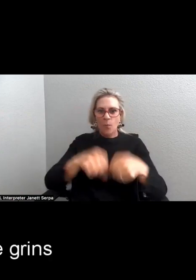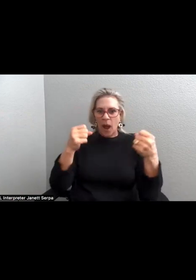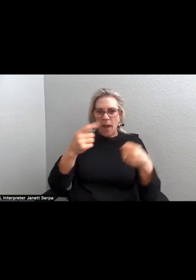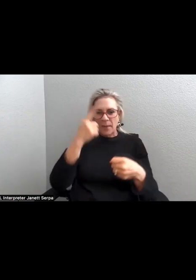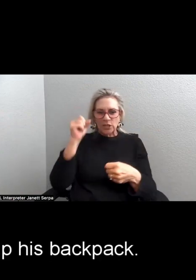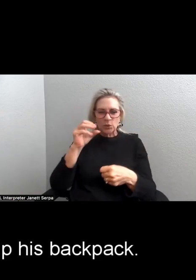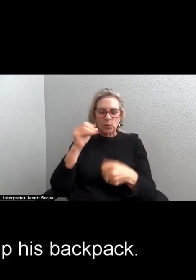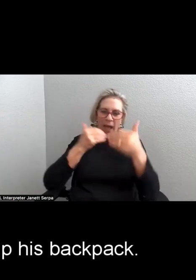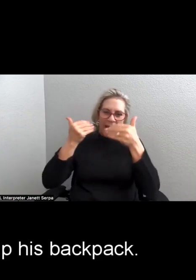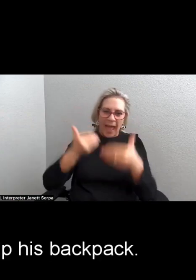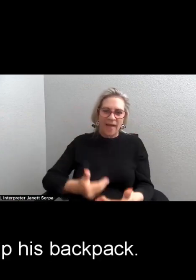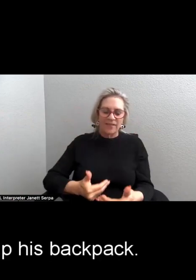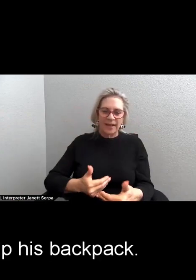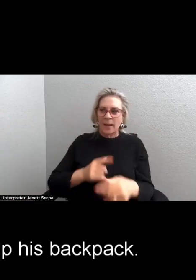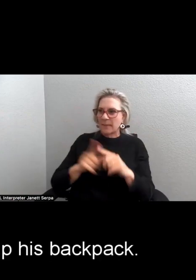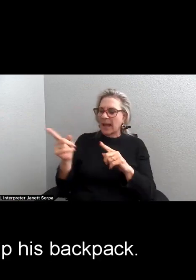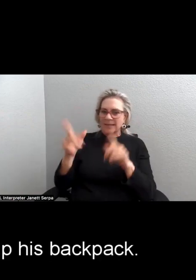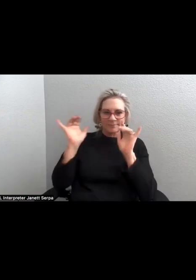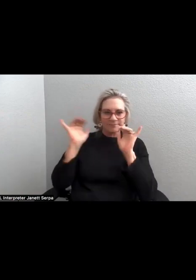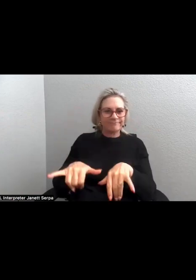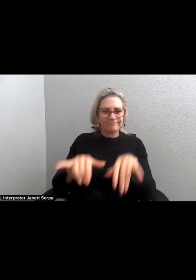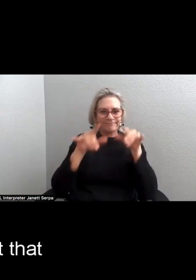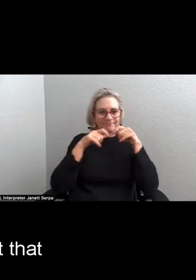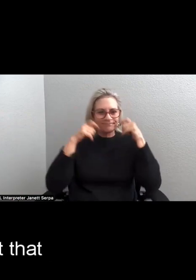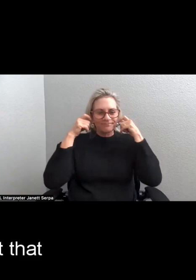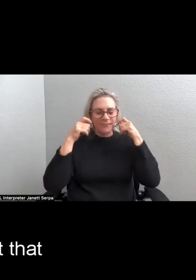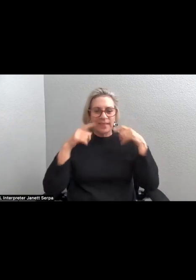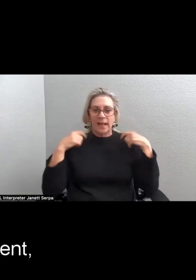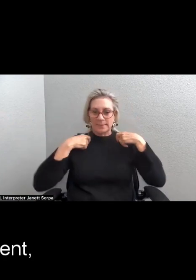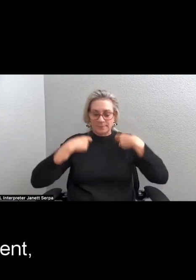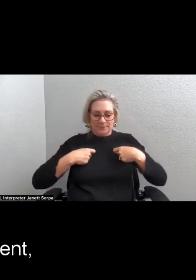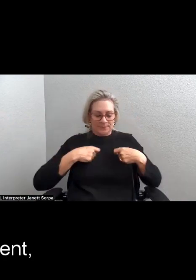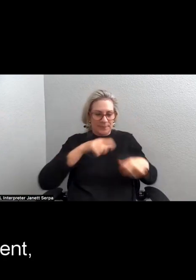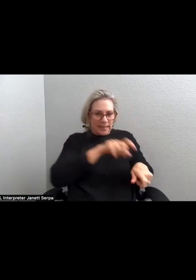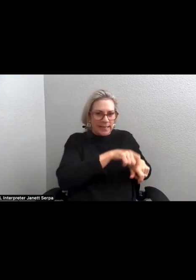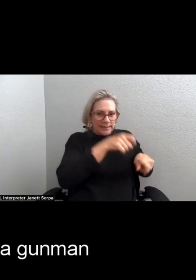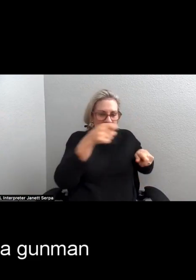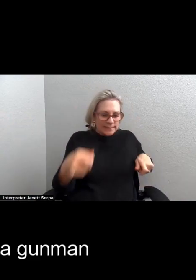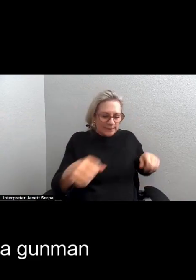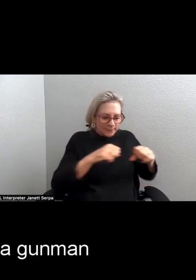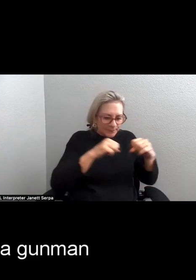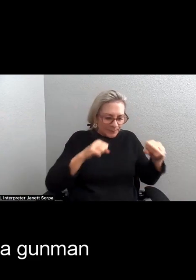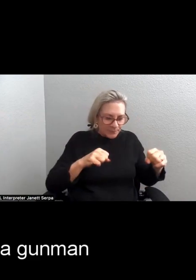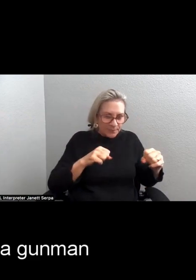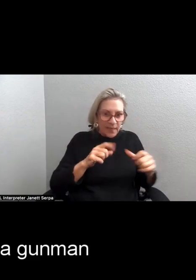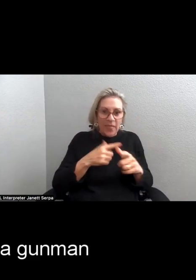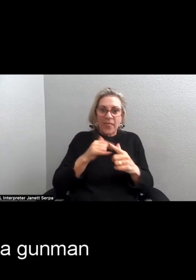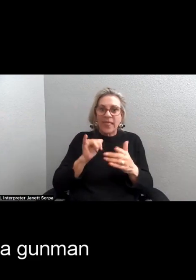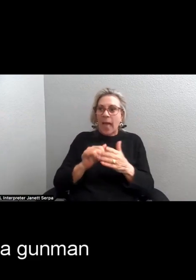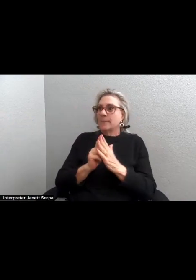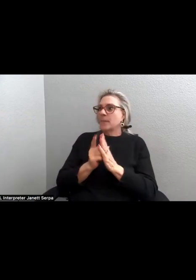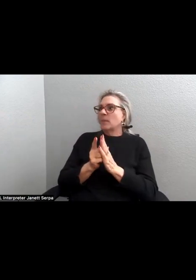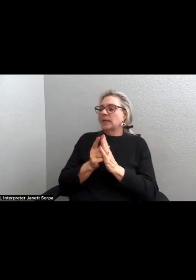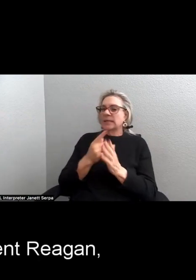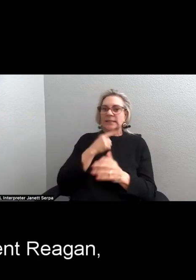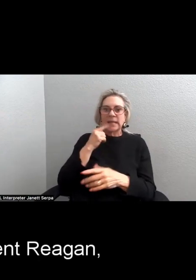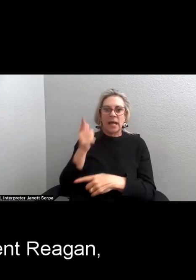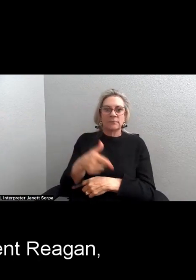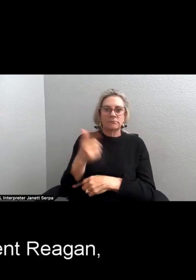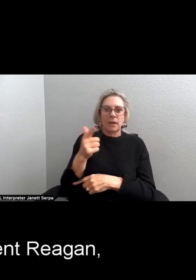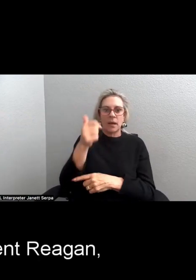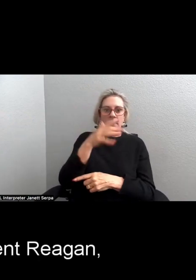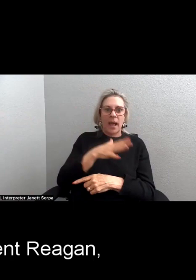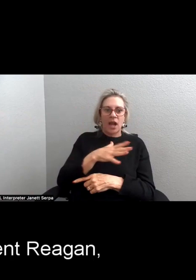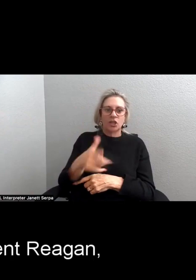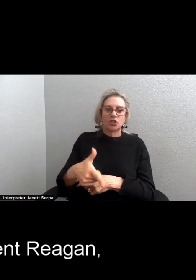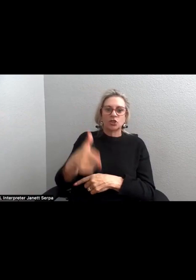grins and starts to unzip his backpack, and at that moment, they tell us a gunman shot